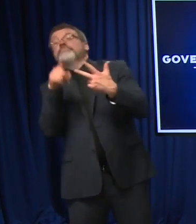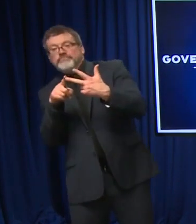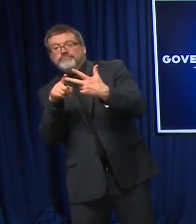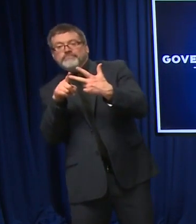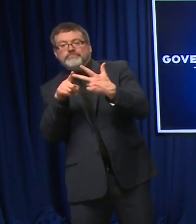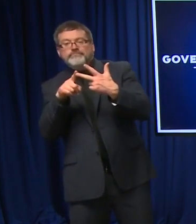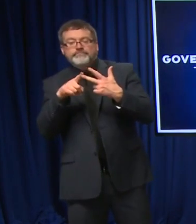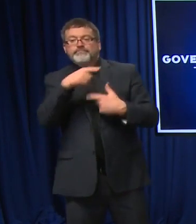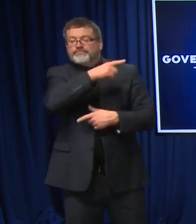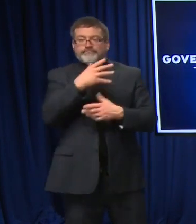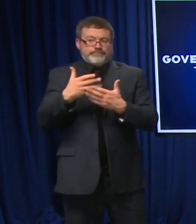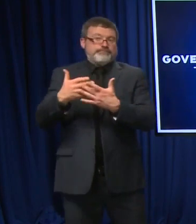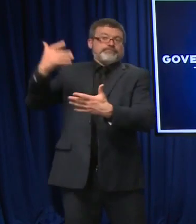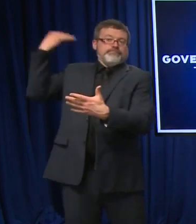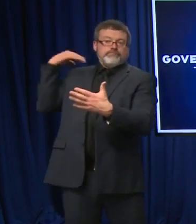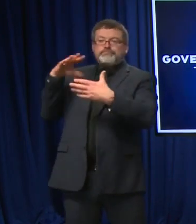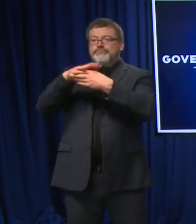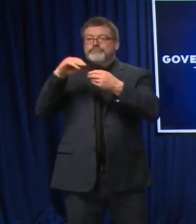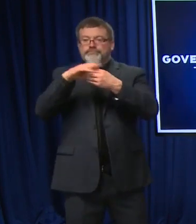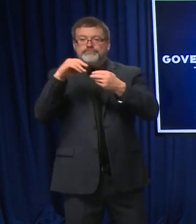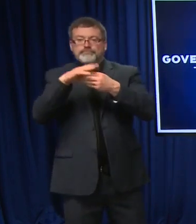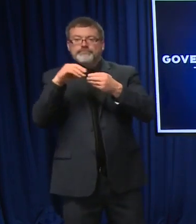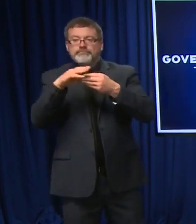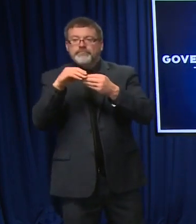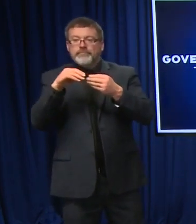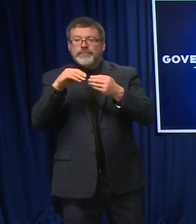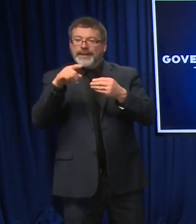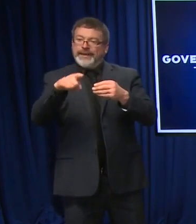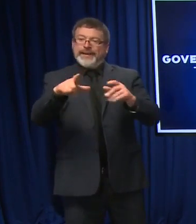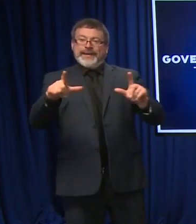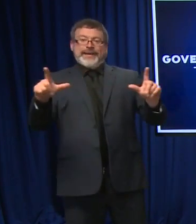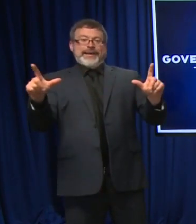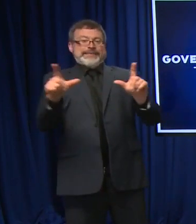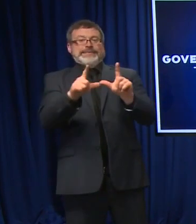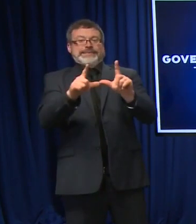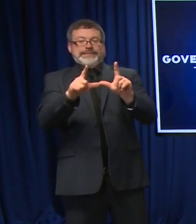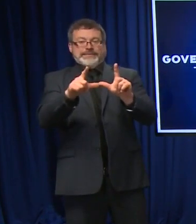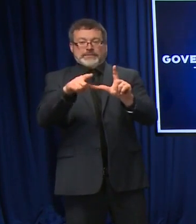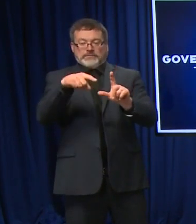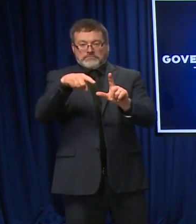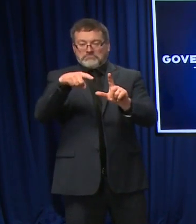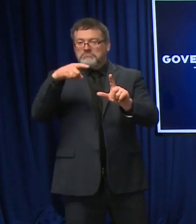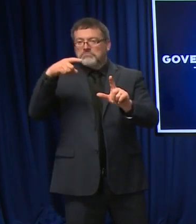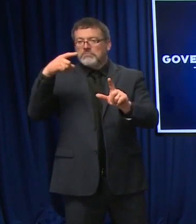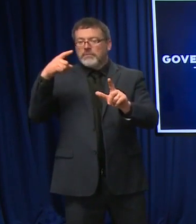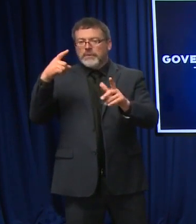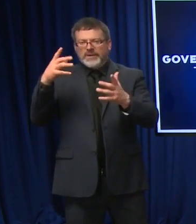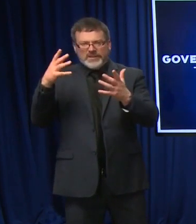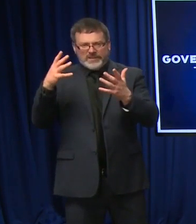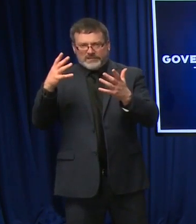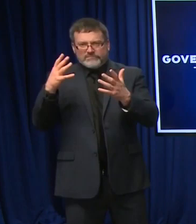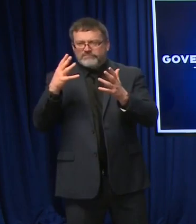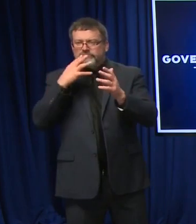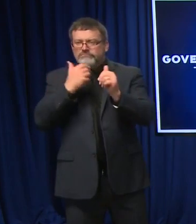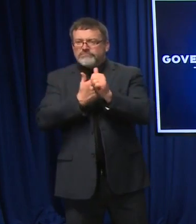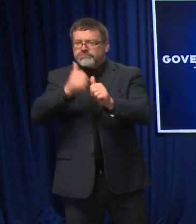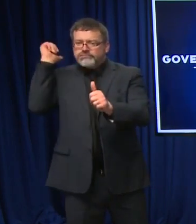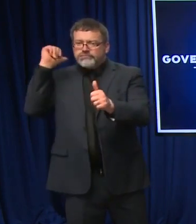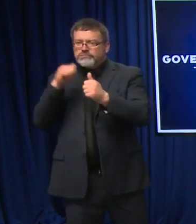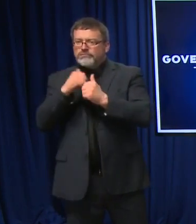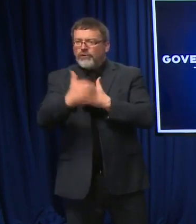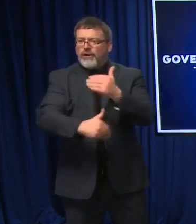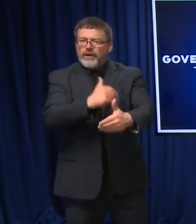mentioned the licensing holdup as being a problem and that you're working on streamlining it. So how is this executive order